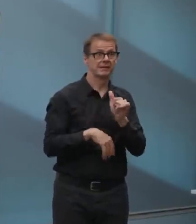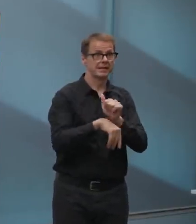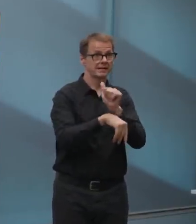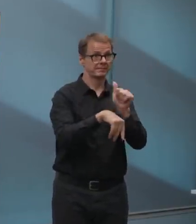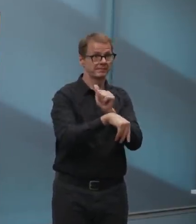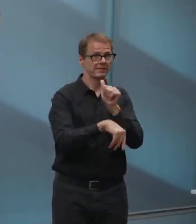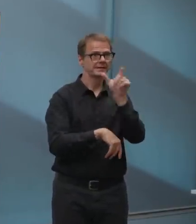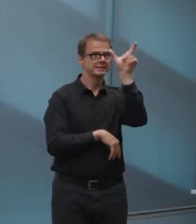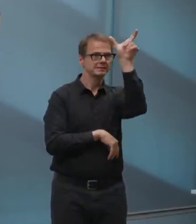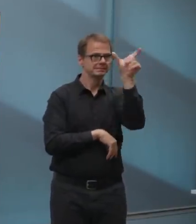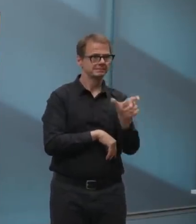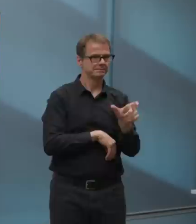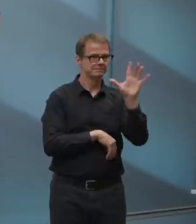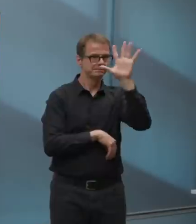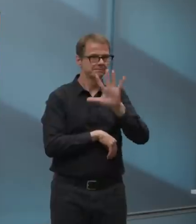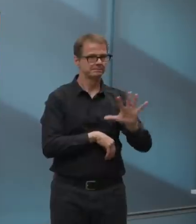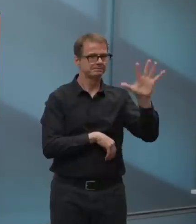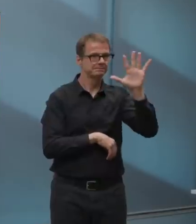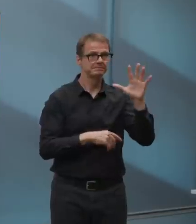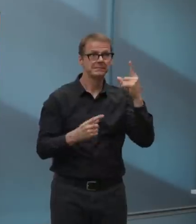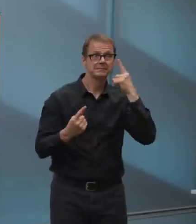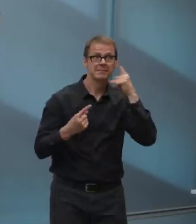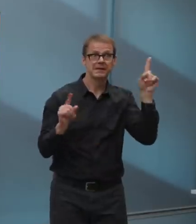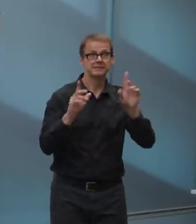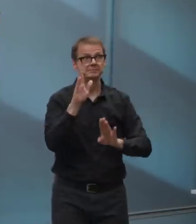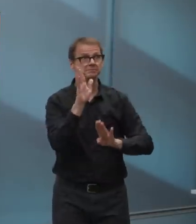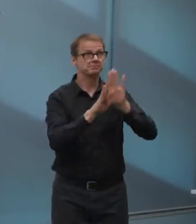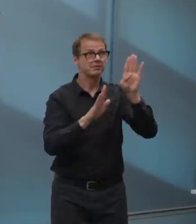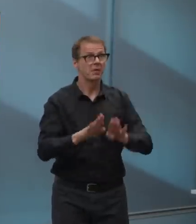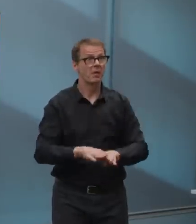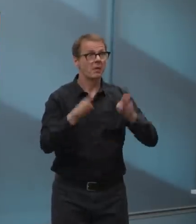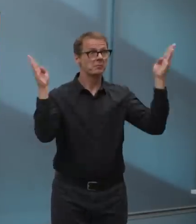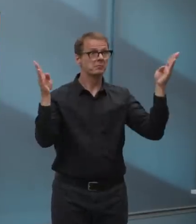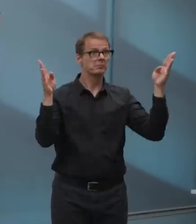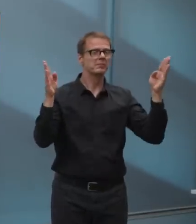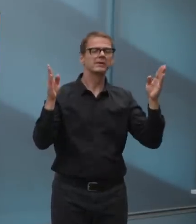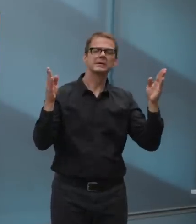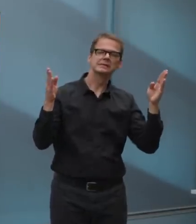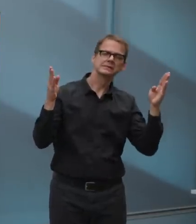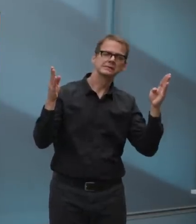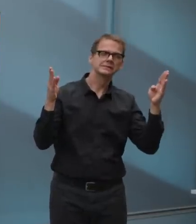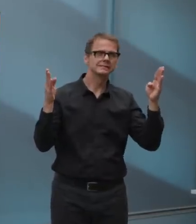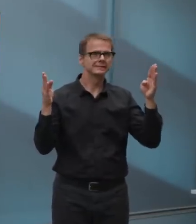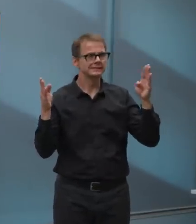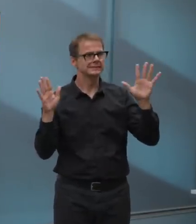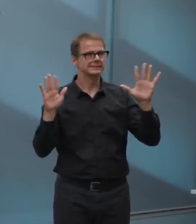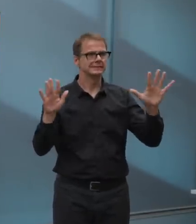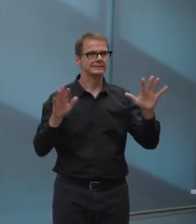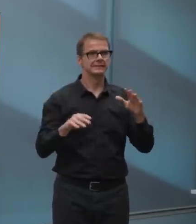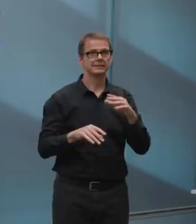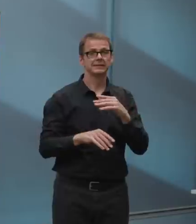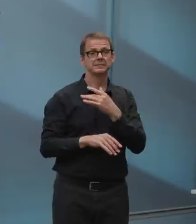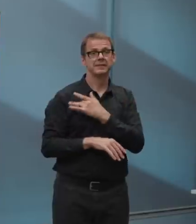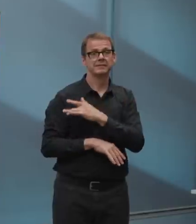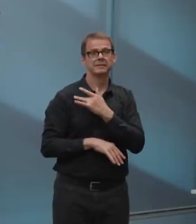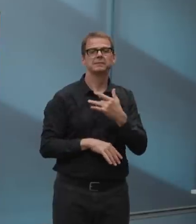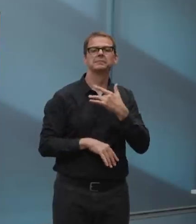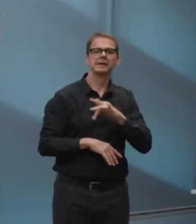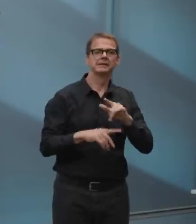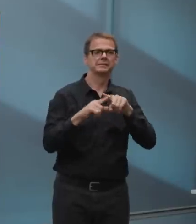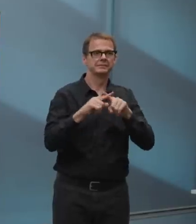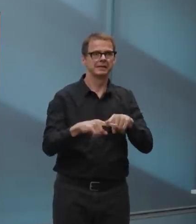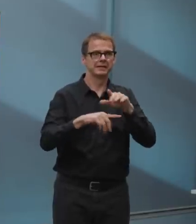municipalities to efficiently and effectively recover in support of families and businesses. We